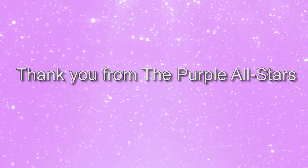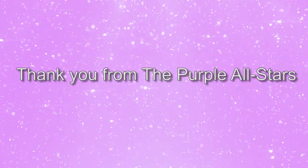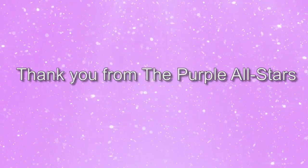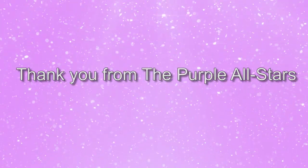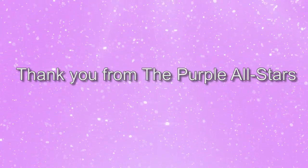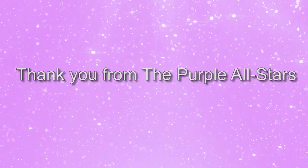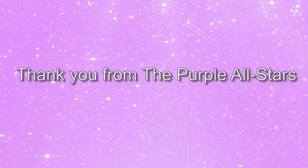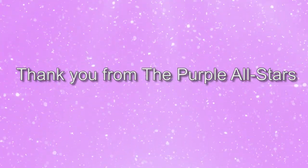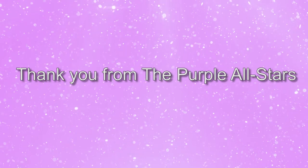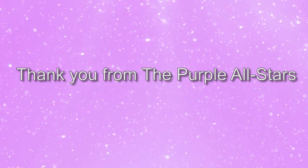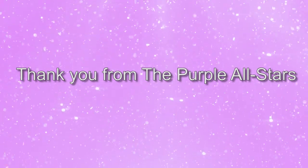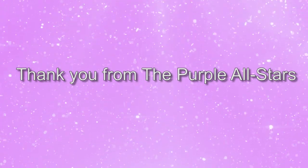can be.